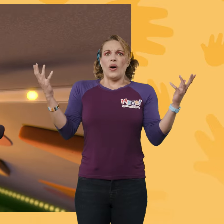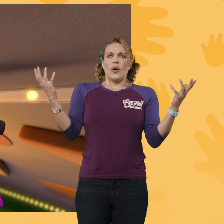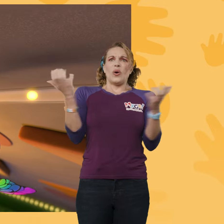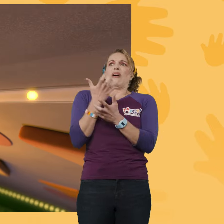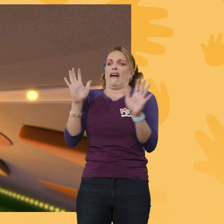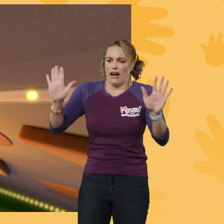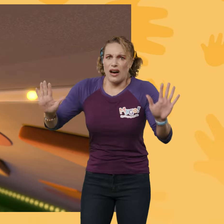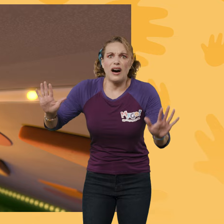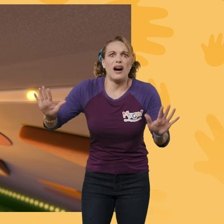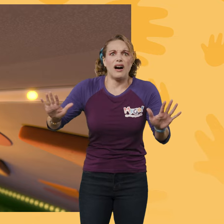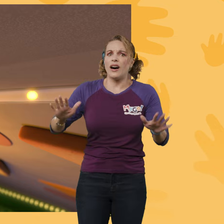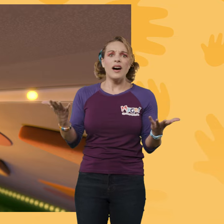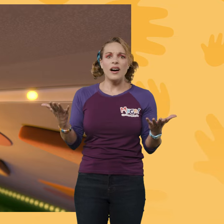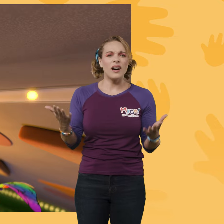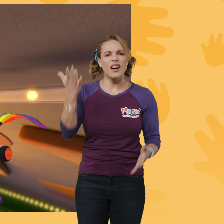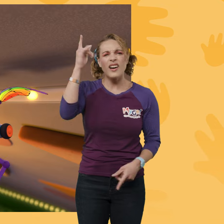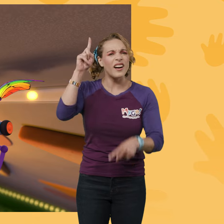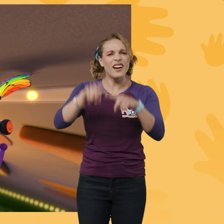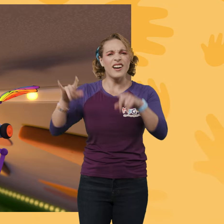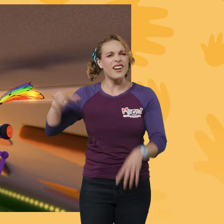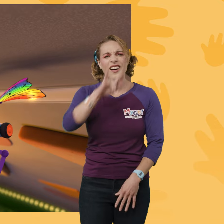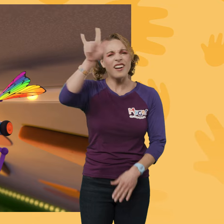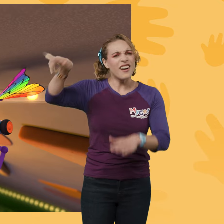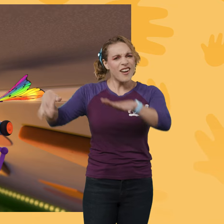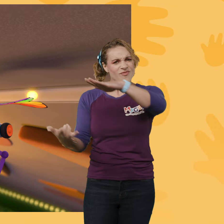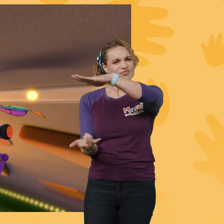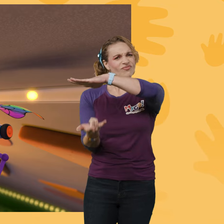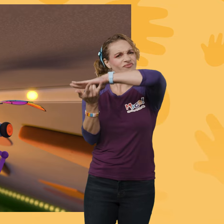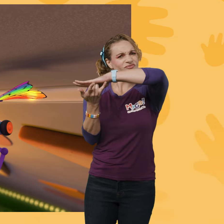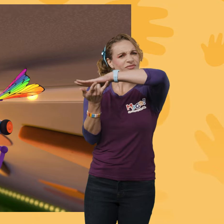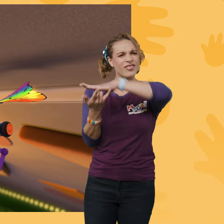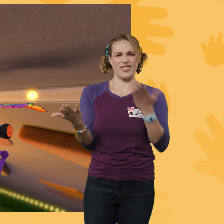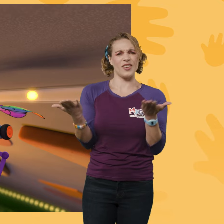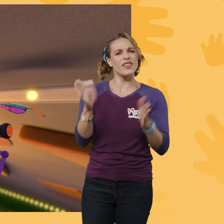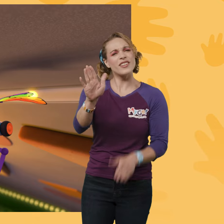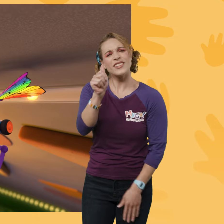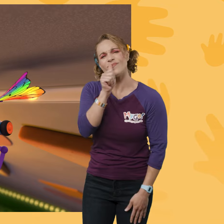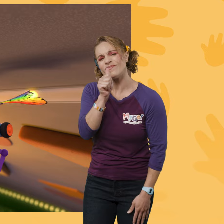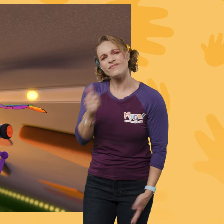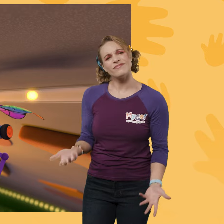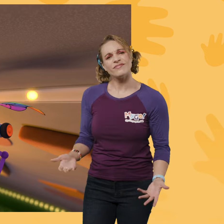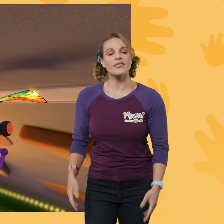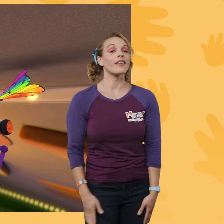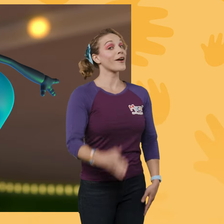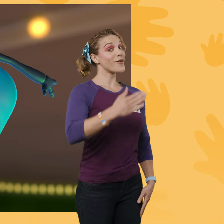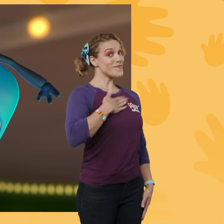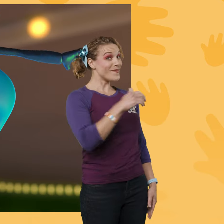Whoa! Why can't the Blippi-mobile stand on the ceiling, too? What's the trick? Here's